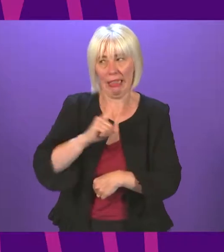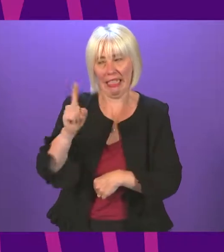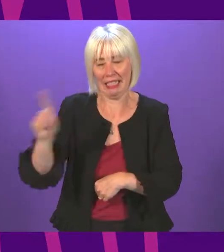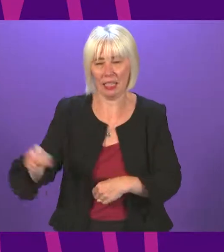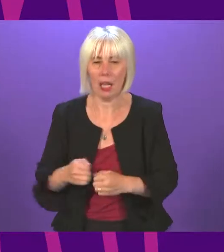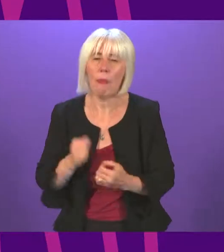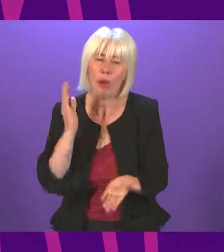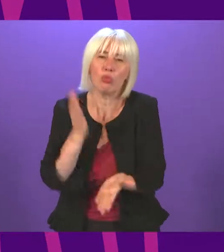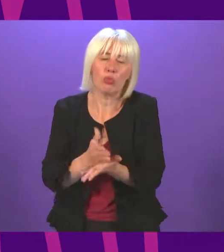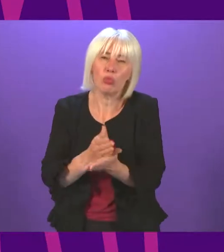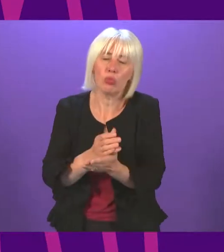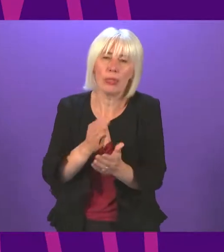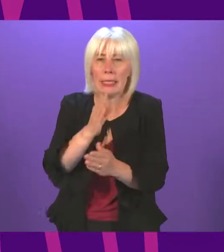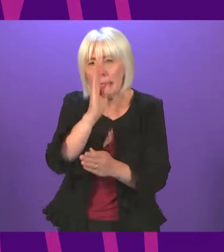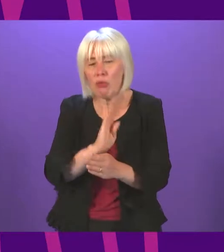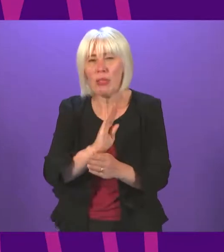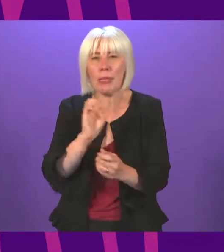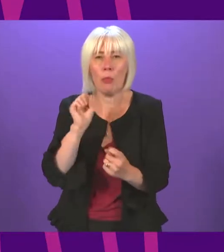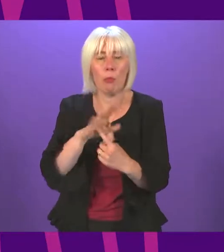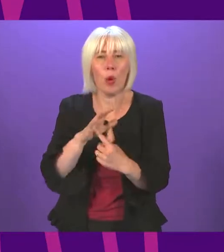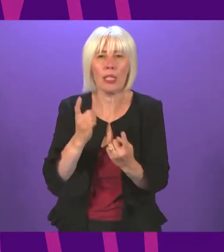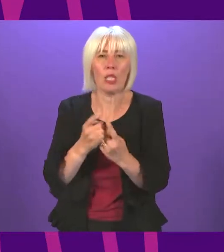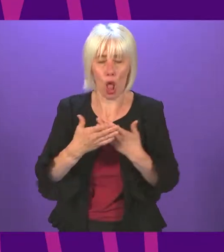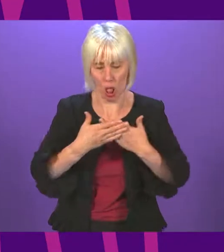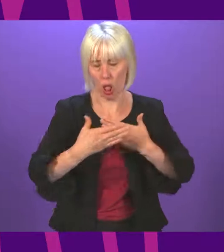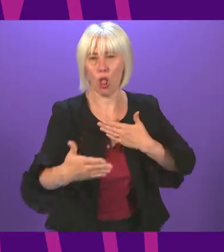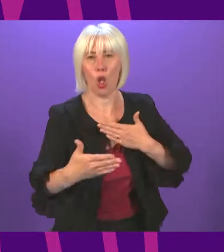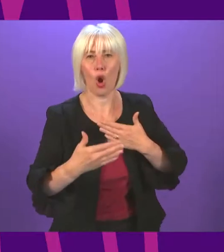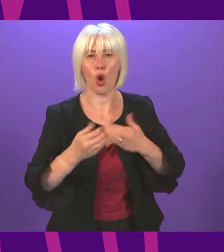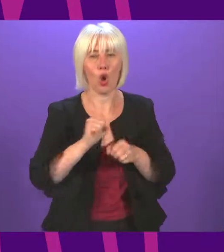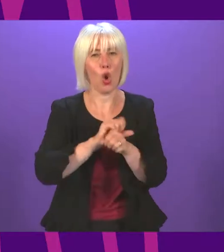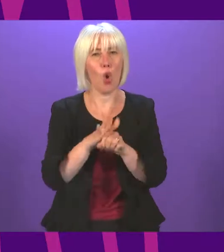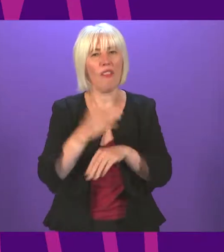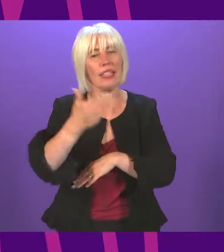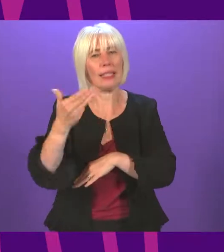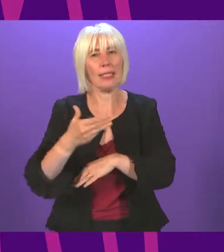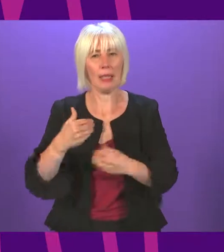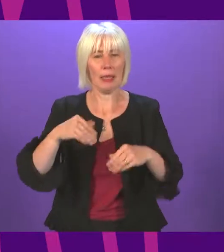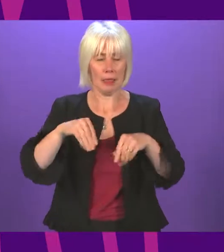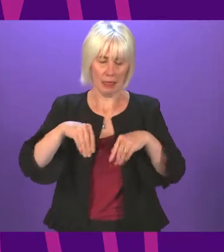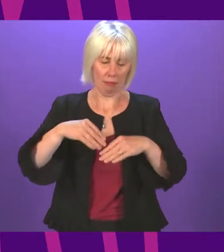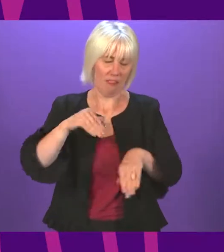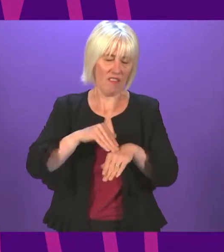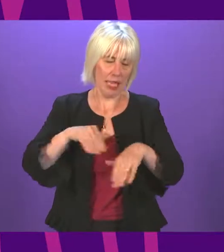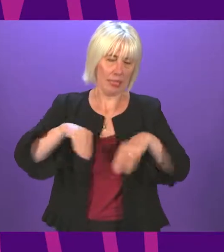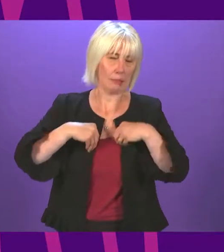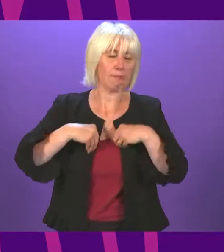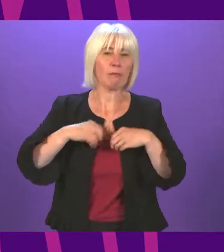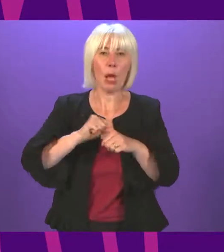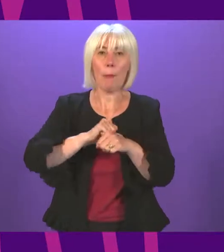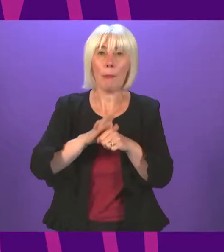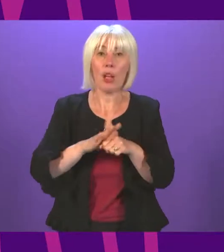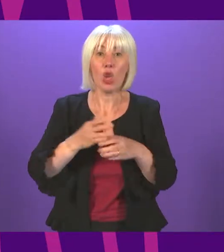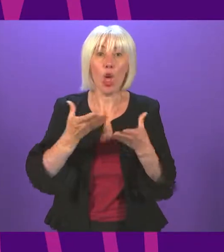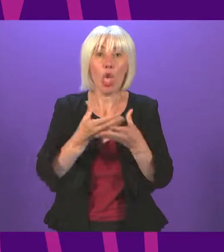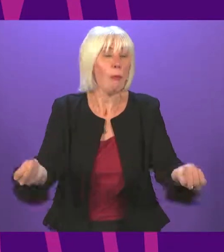serious and important issue. Long Covid has impacted many of our fellow citizens. This pandemic has not gone away. People are still